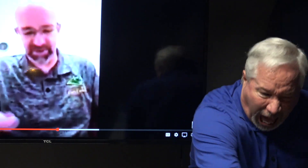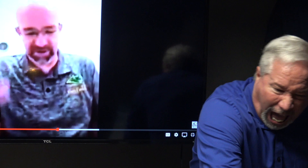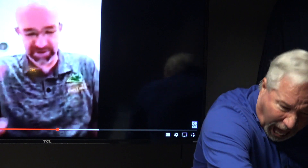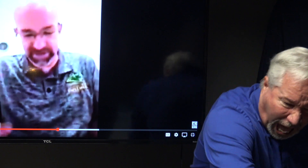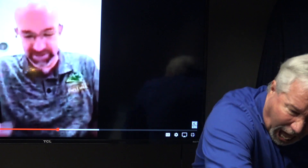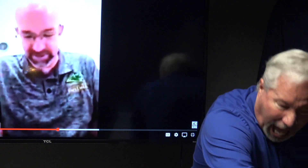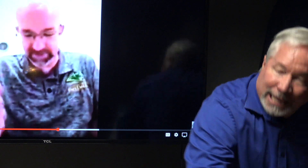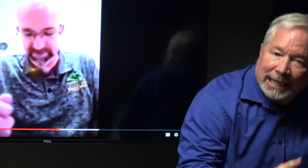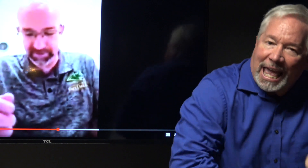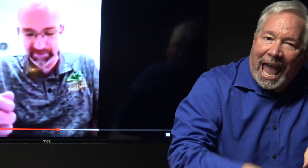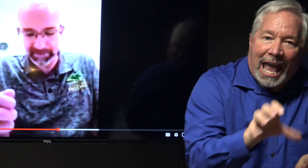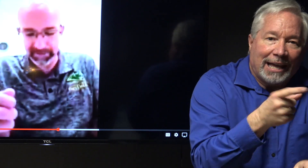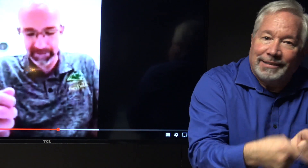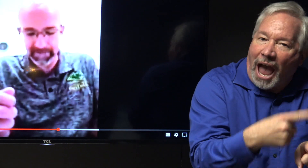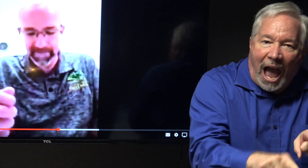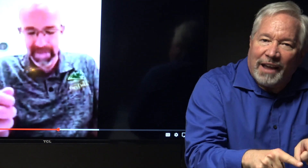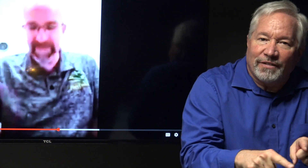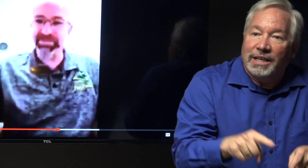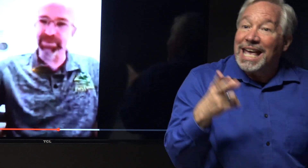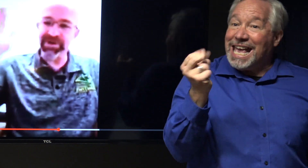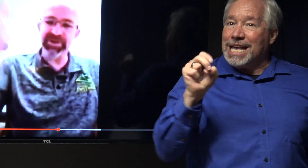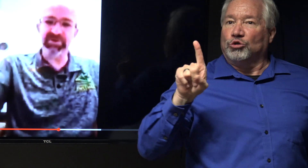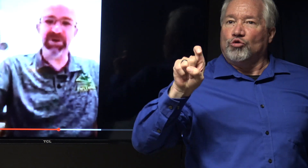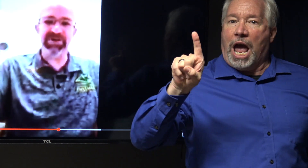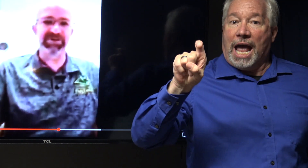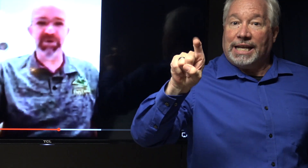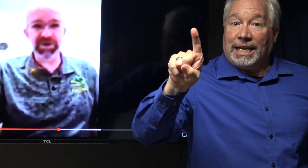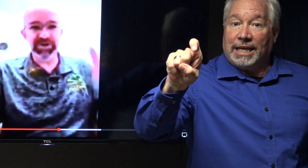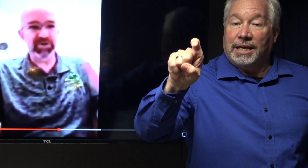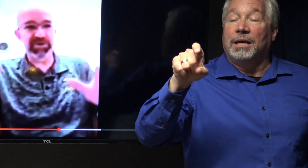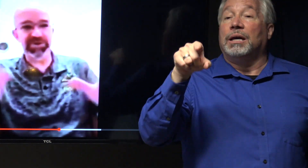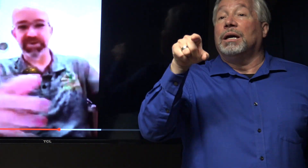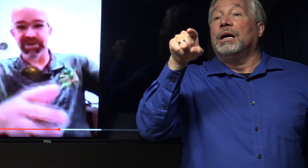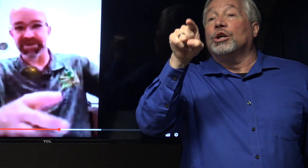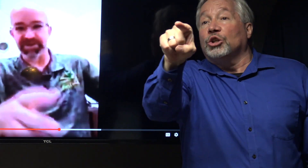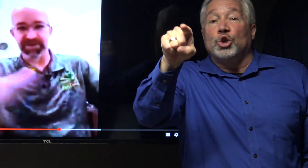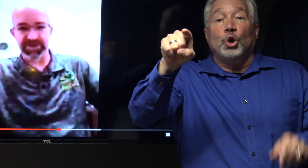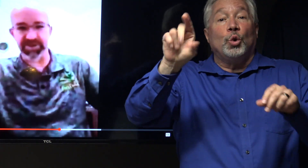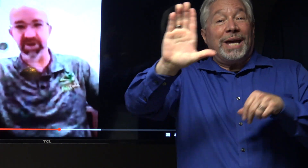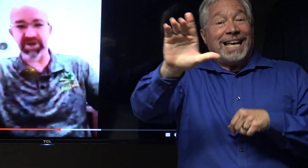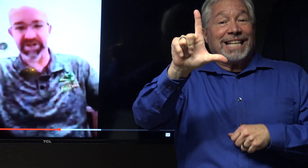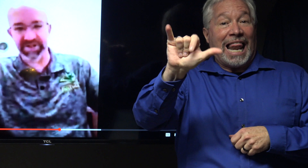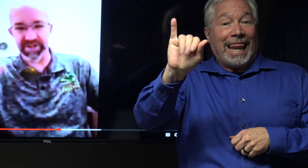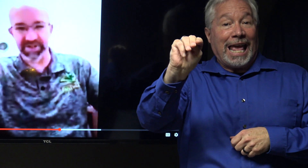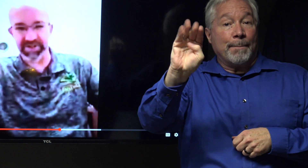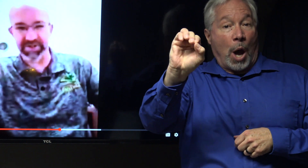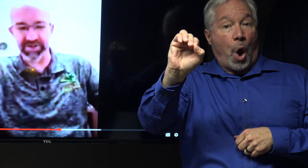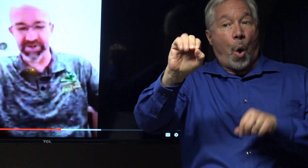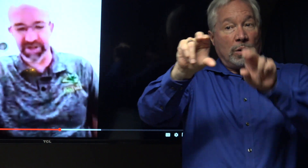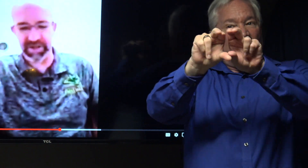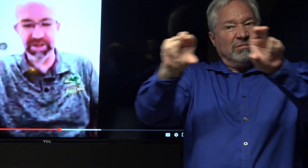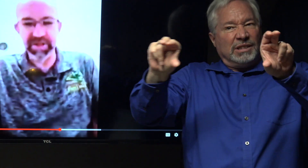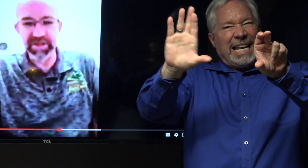can't get the trap, she can't get the knife. And as the president runs, he's running towards the beast, which is the car he's usually in.